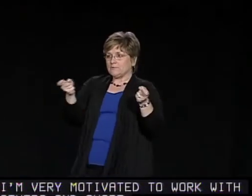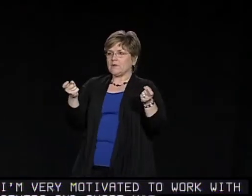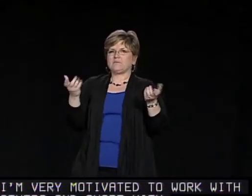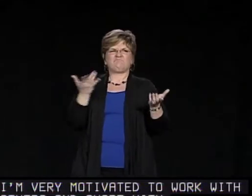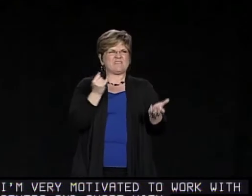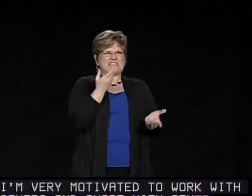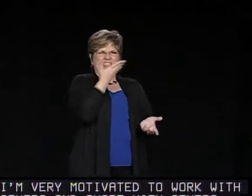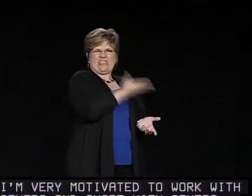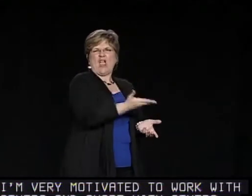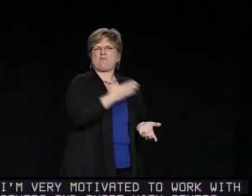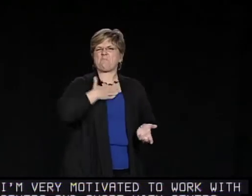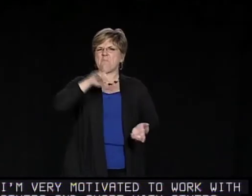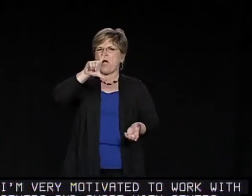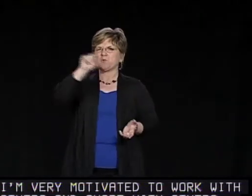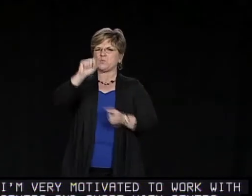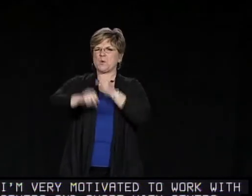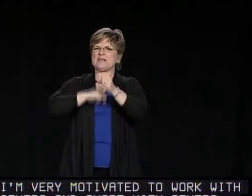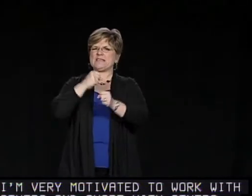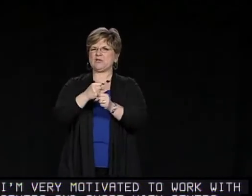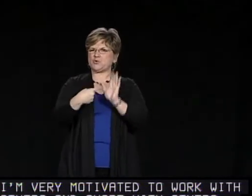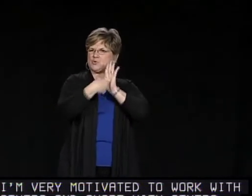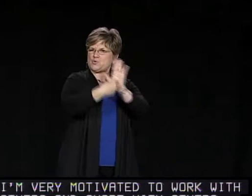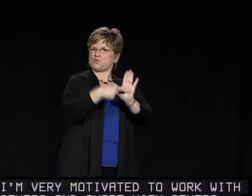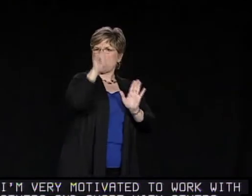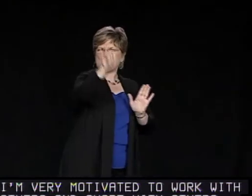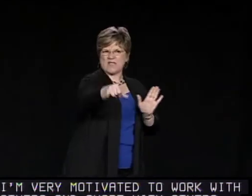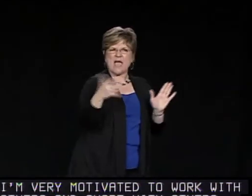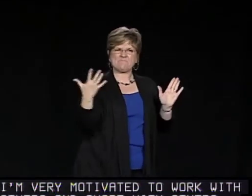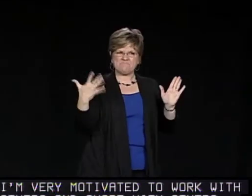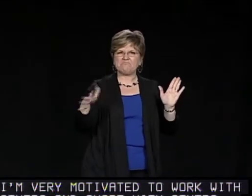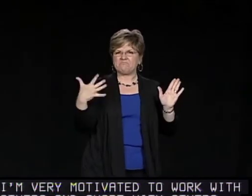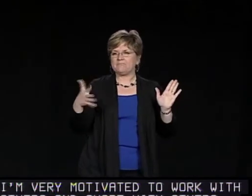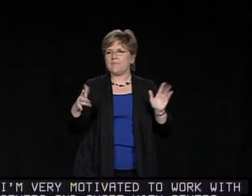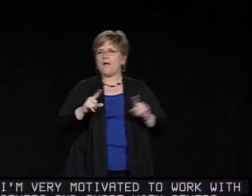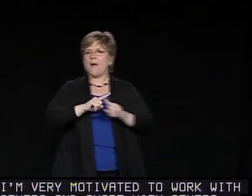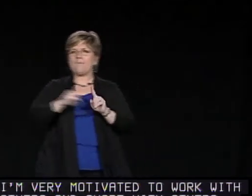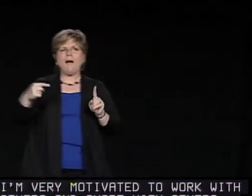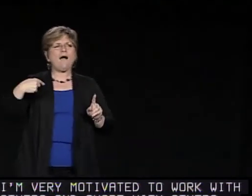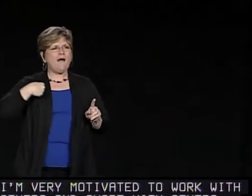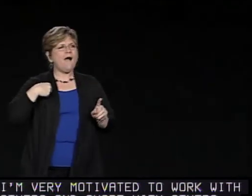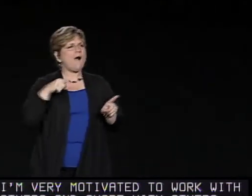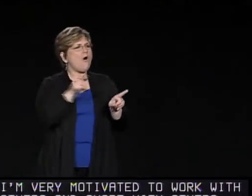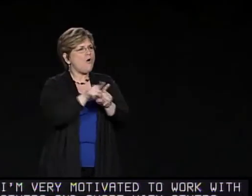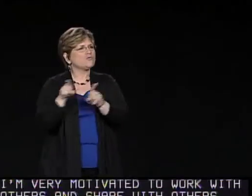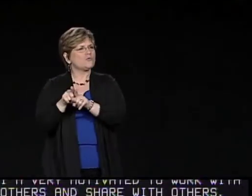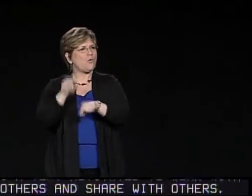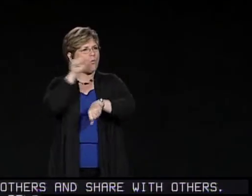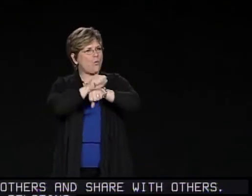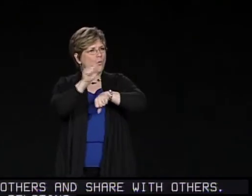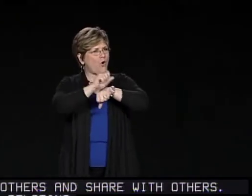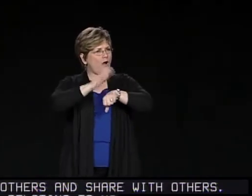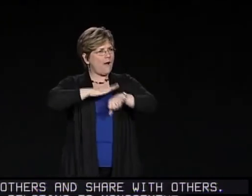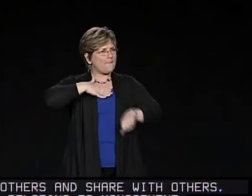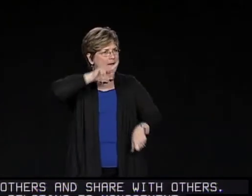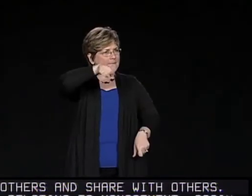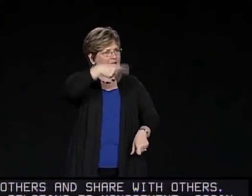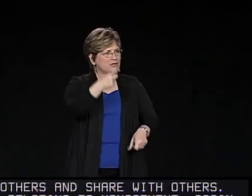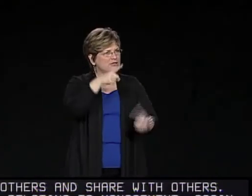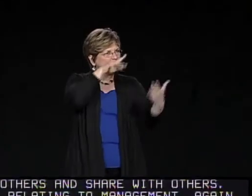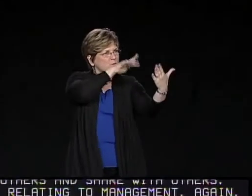Relating to management, again, in my 20 years of experience I told you about, I have a lot of experience with that.